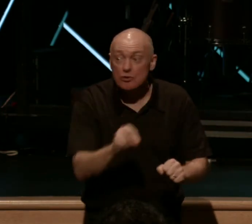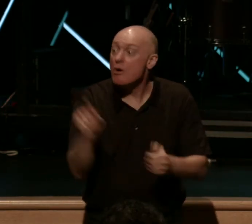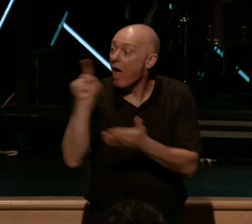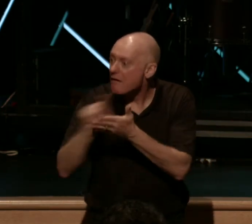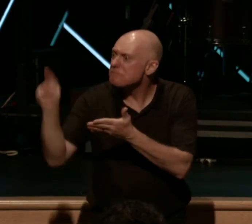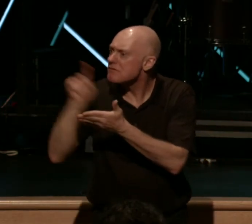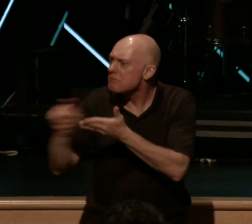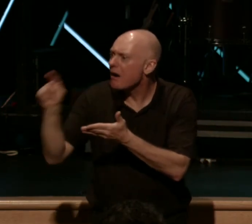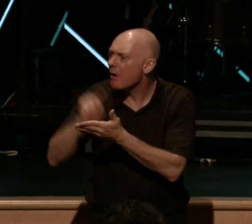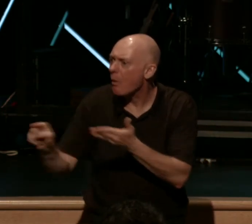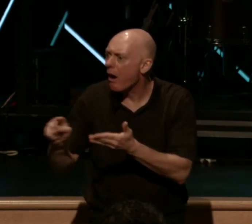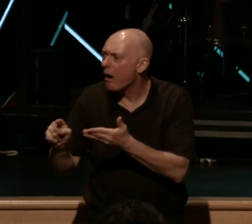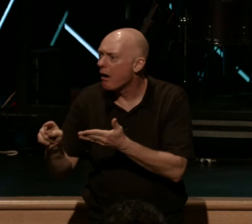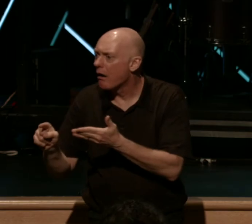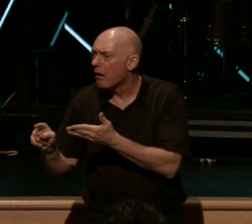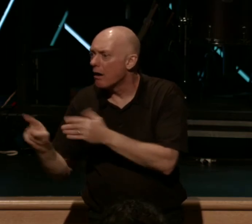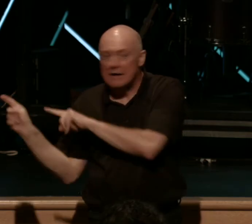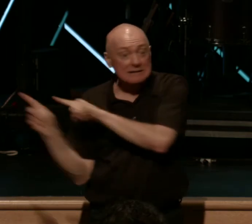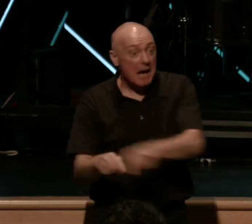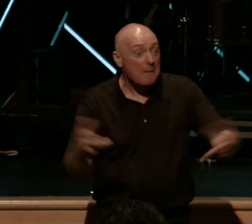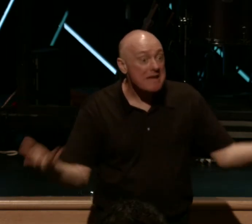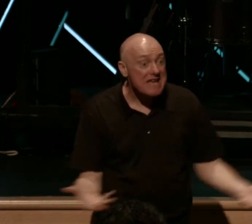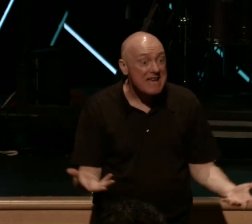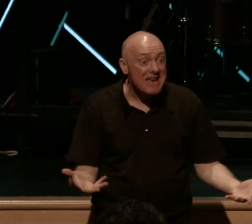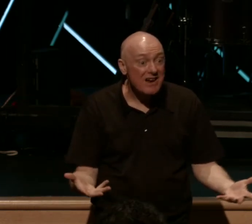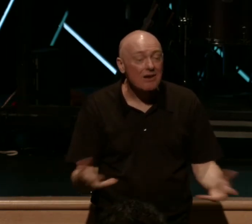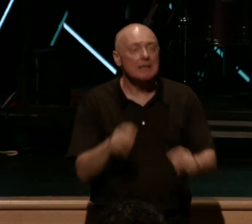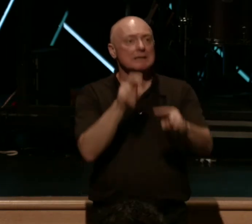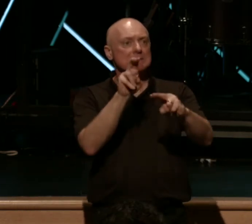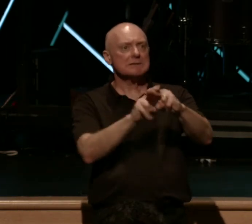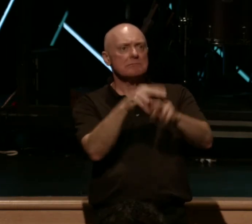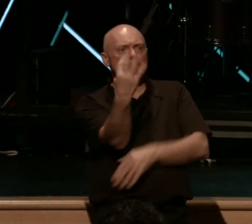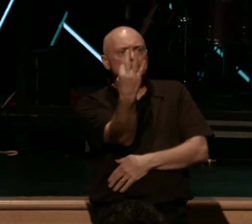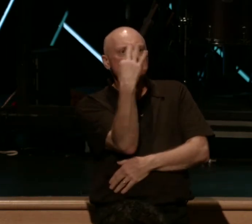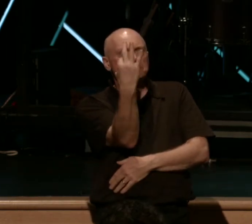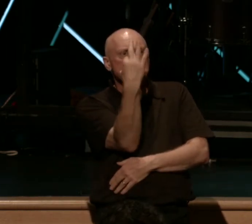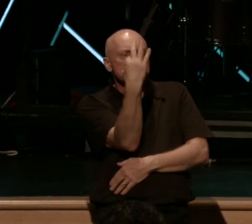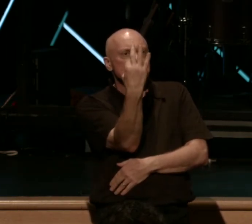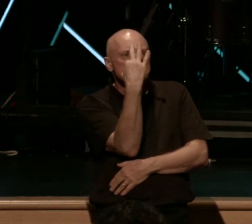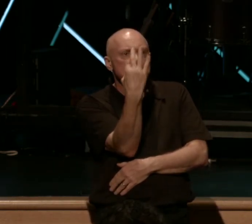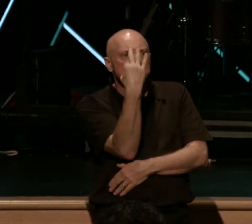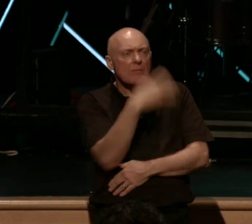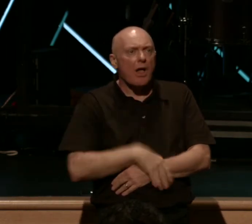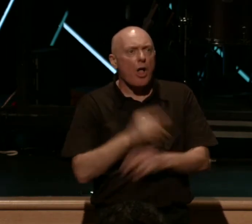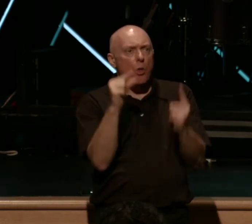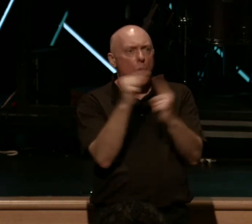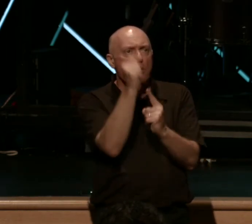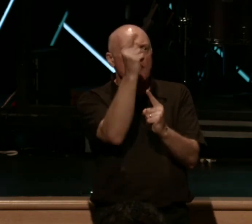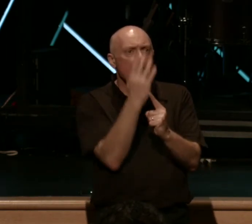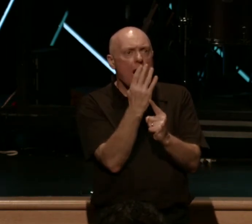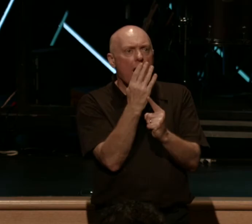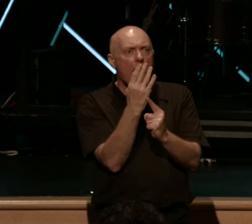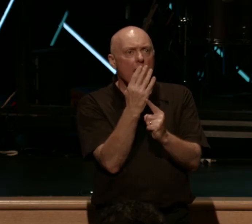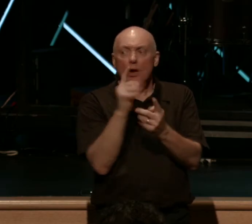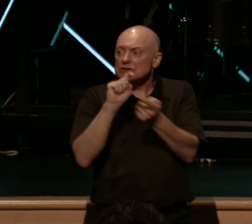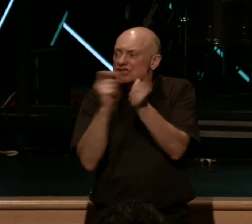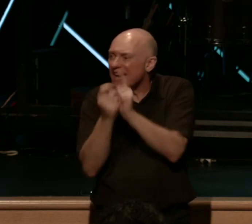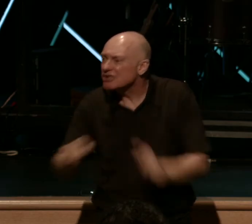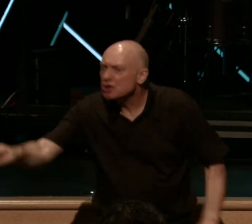out is come to the worship gathering here to sit under the teaching of the Word of God, where the Word of God begins to change you as you